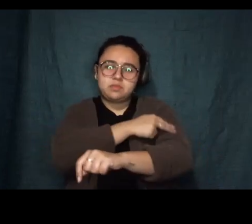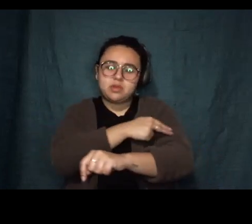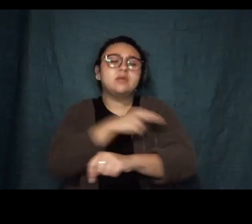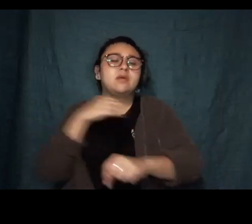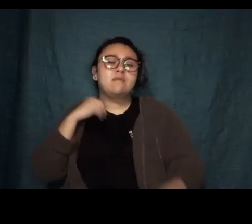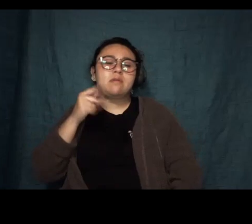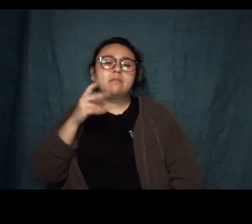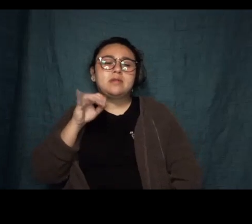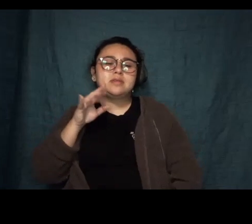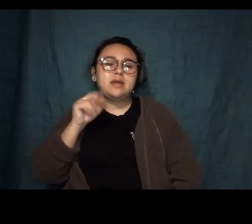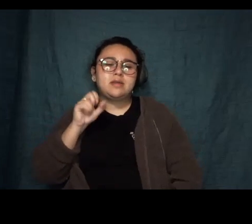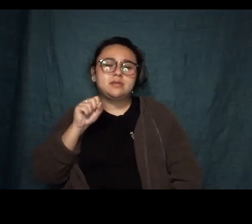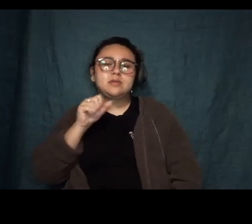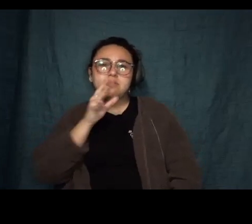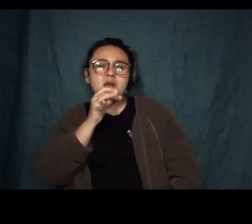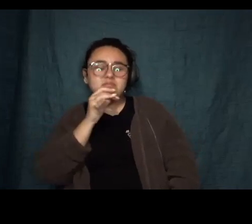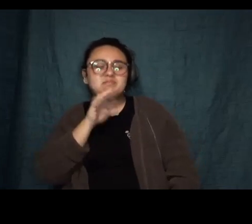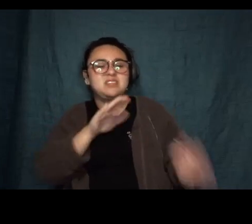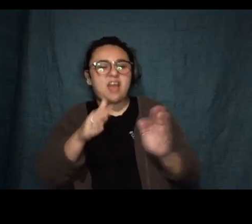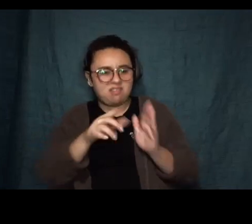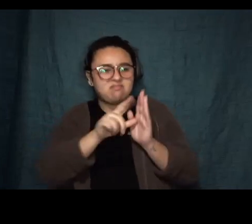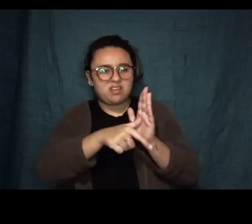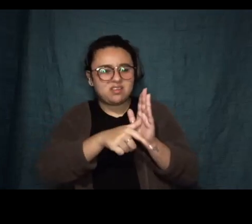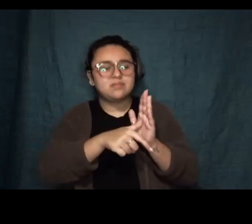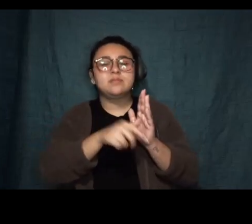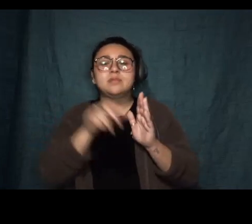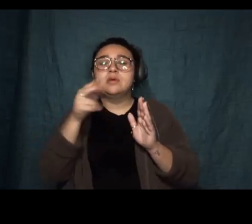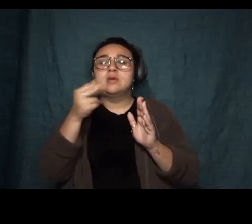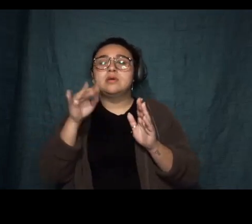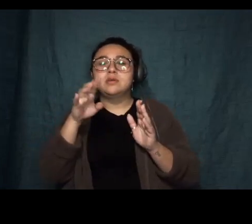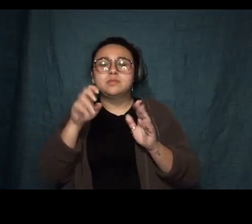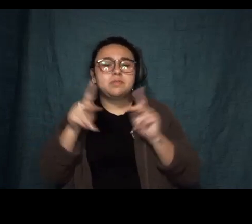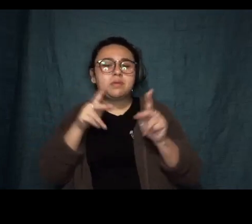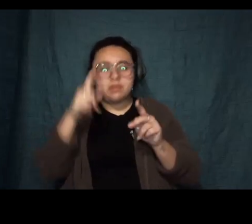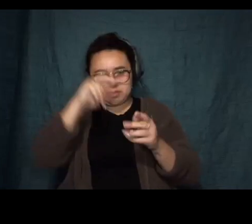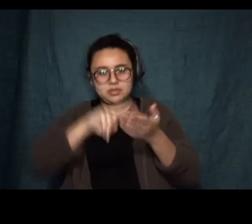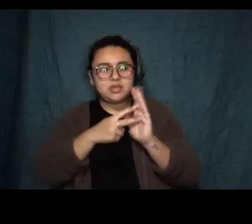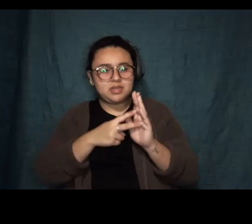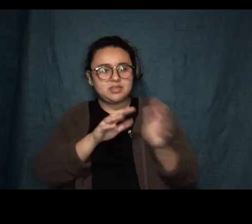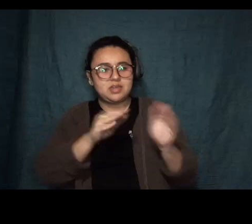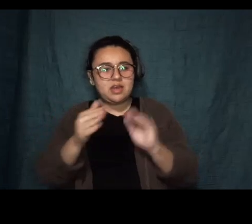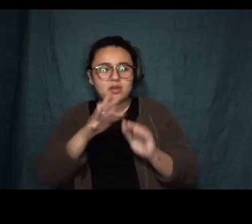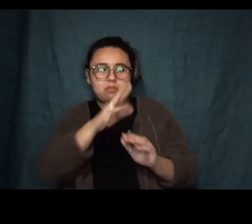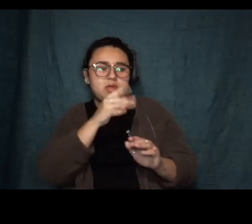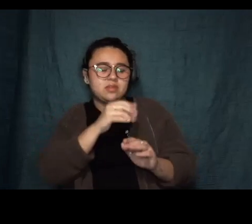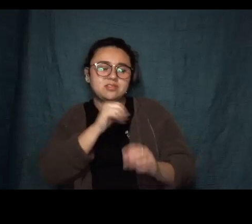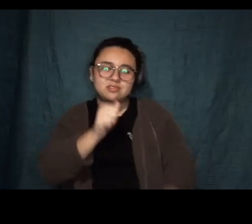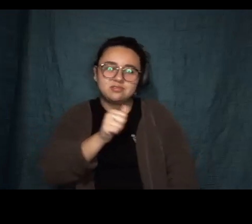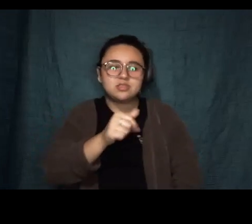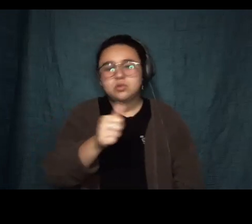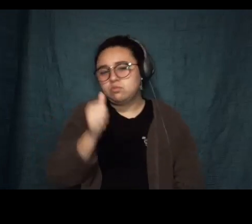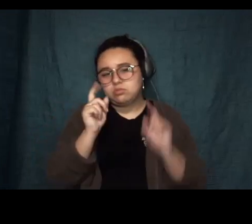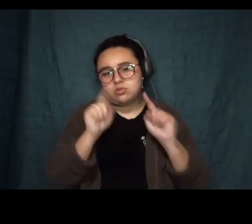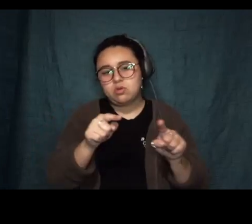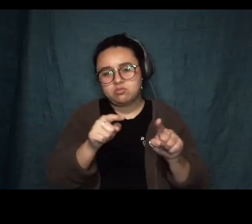of cancer 11 months later. Because hospice was for people who intended to die unless his mother didn't, she had refused to go. She died in the regular